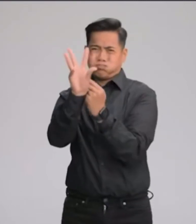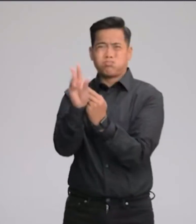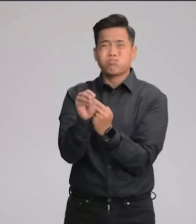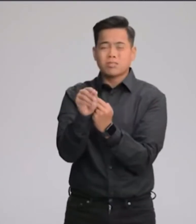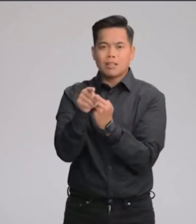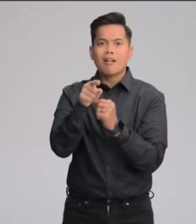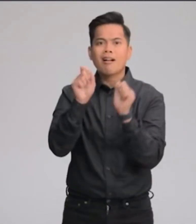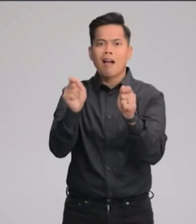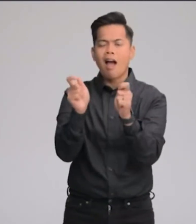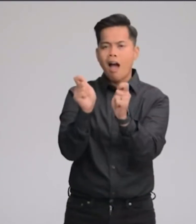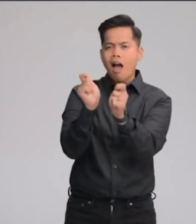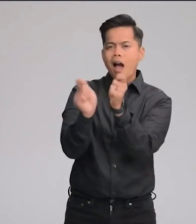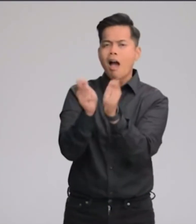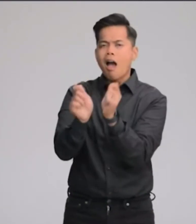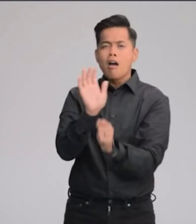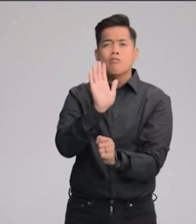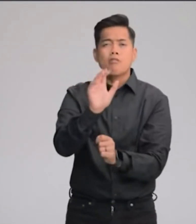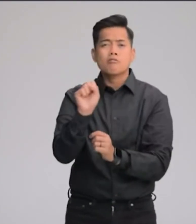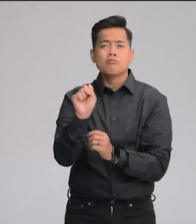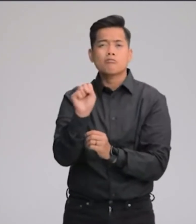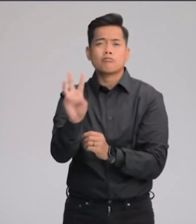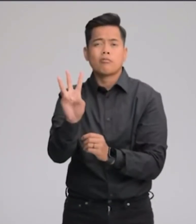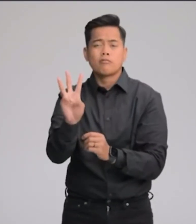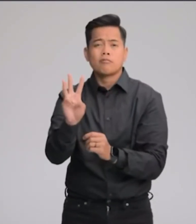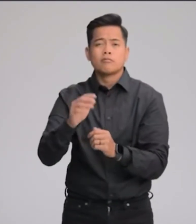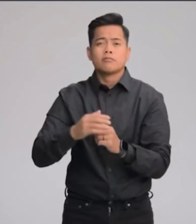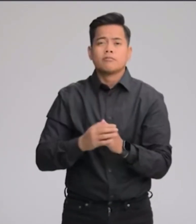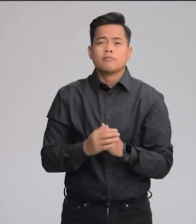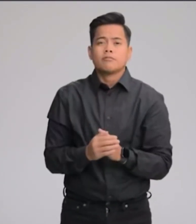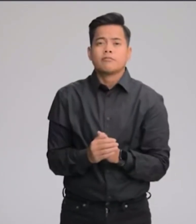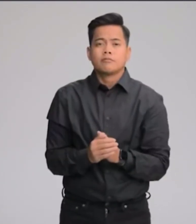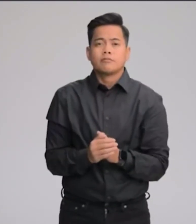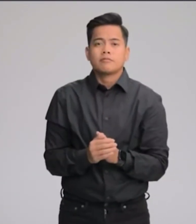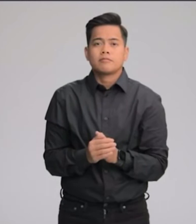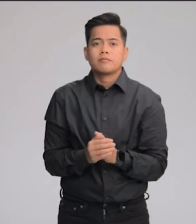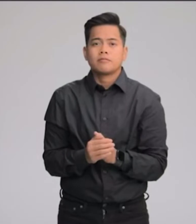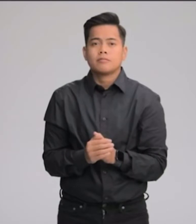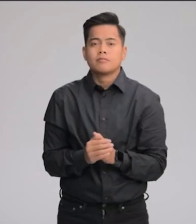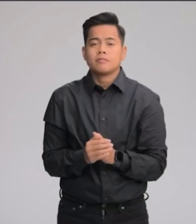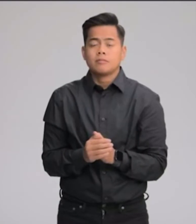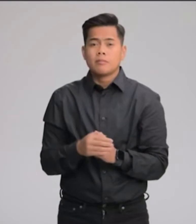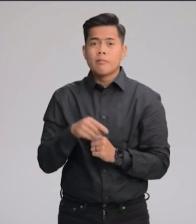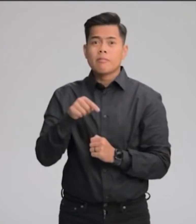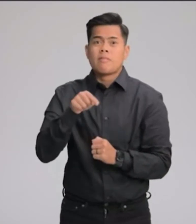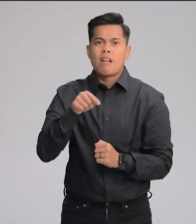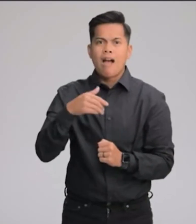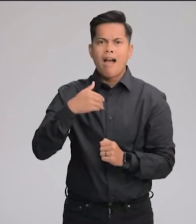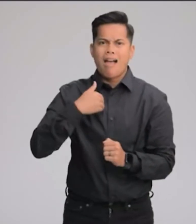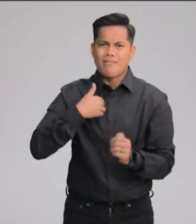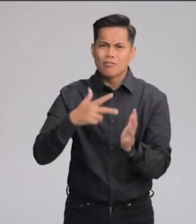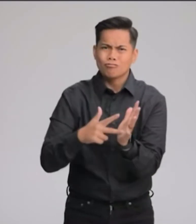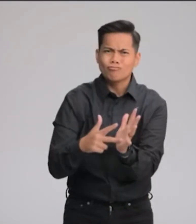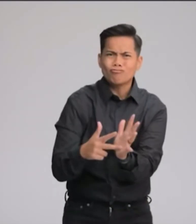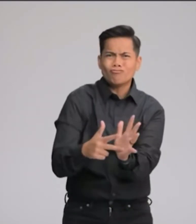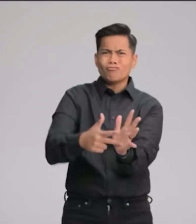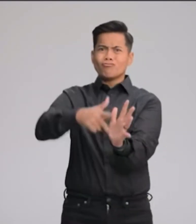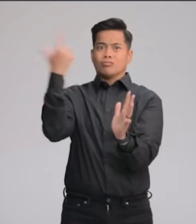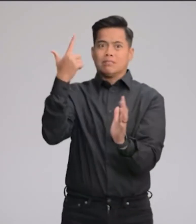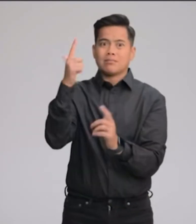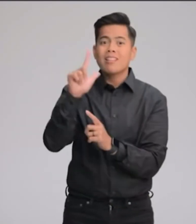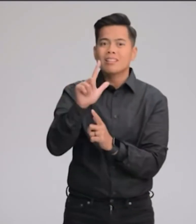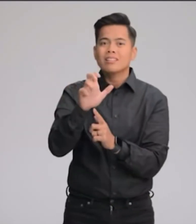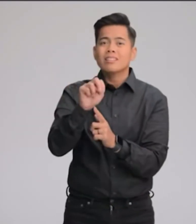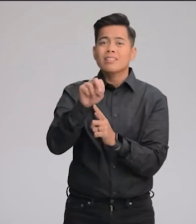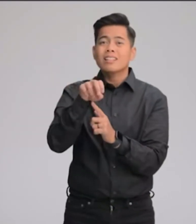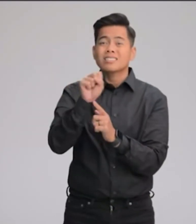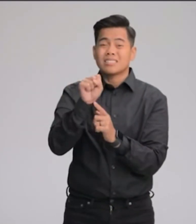options for shooting and editing in Pro workflows. With this approach, we can go beyond the